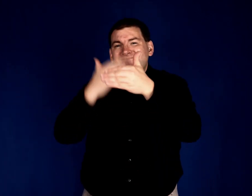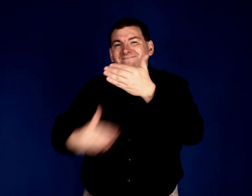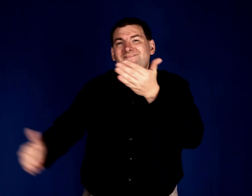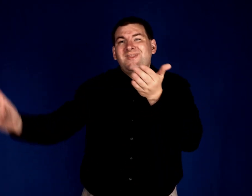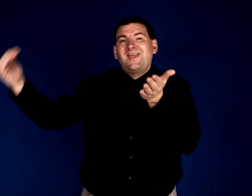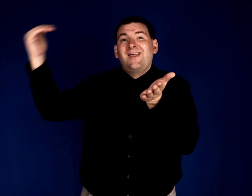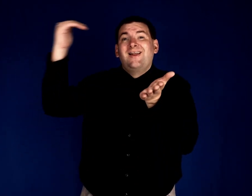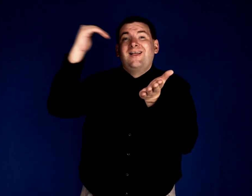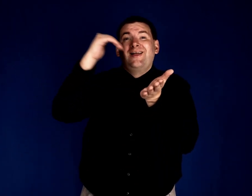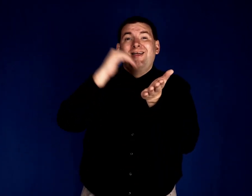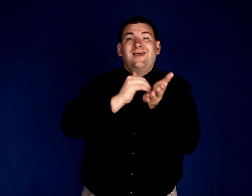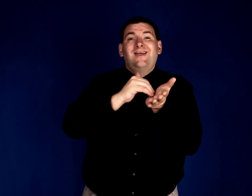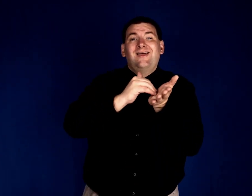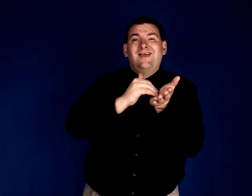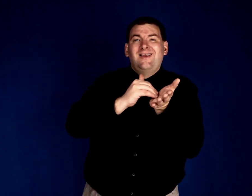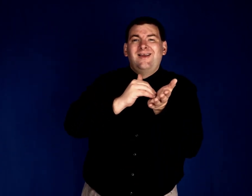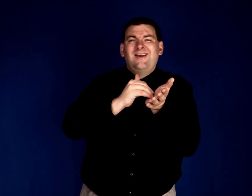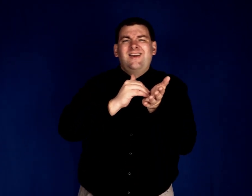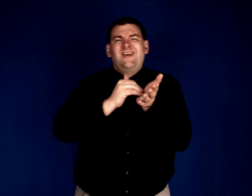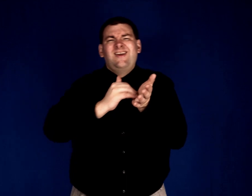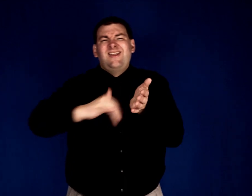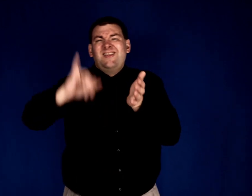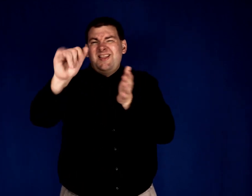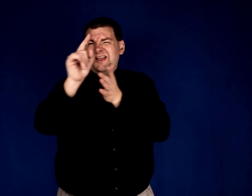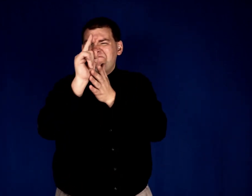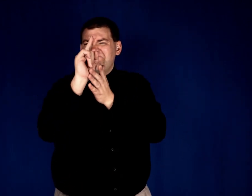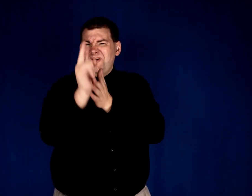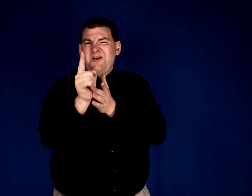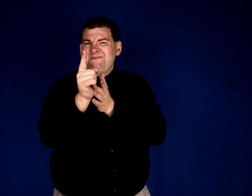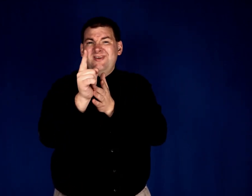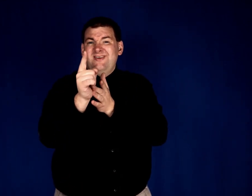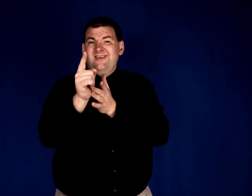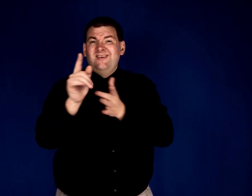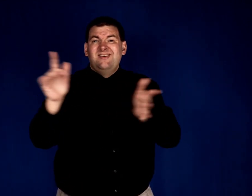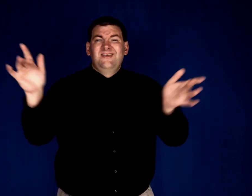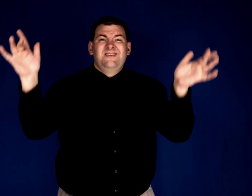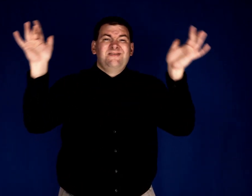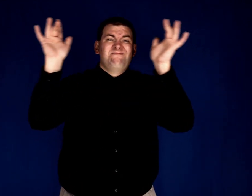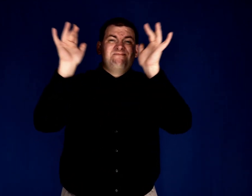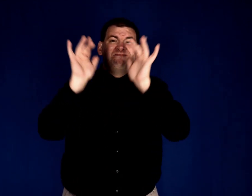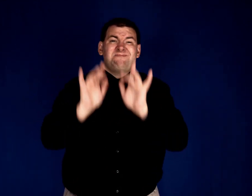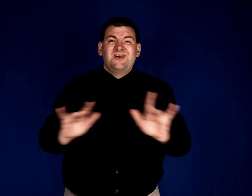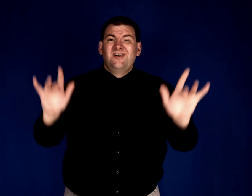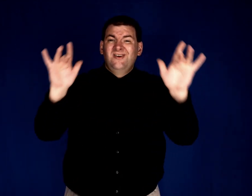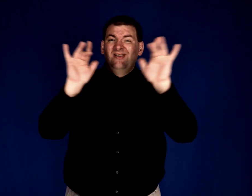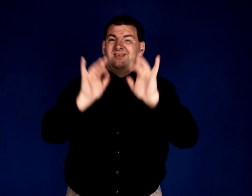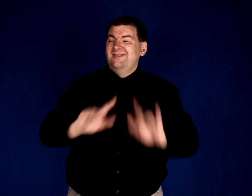again The moment when mercy